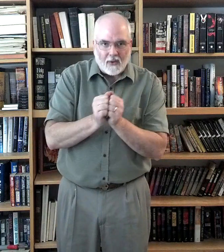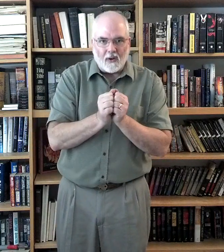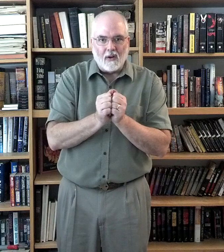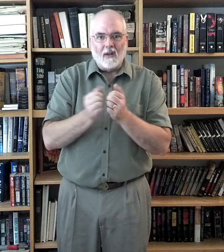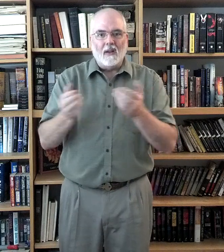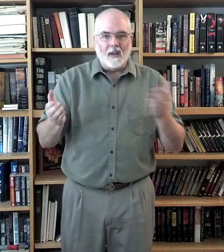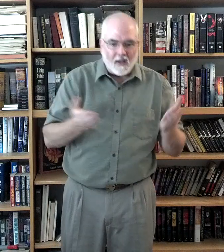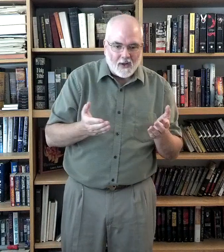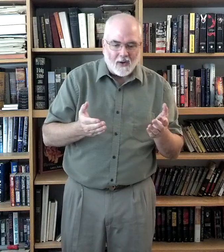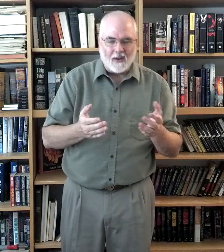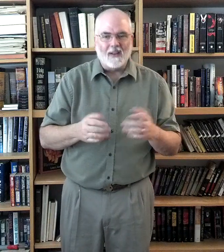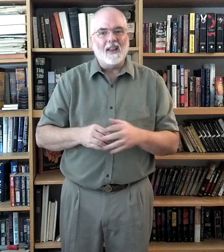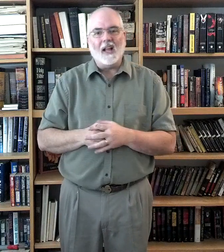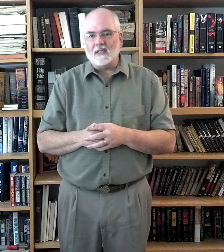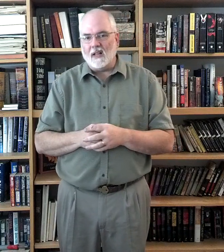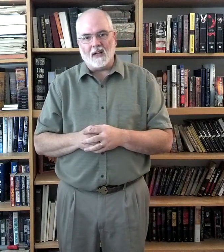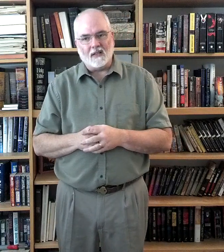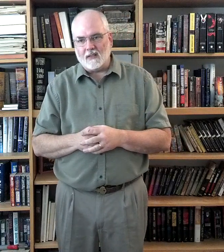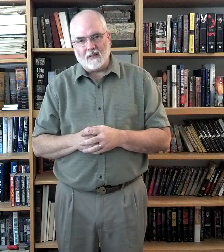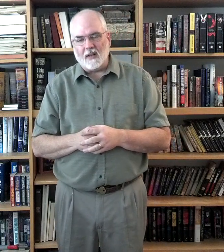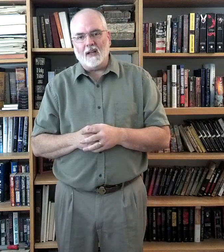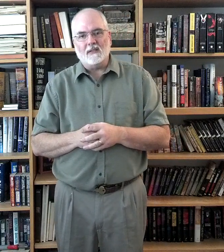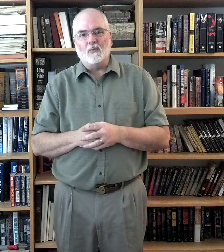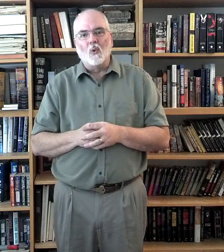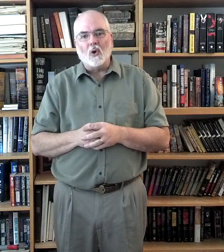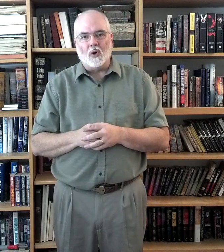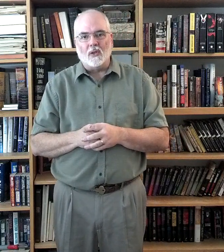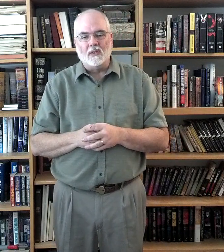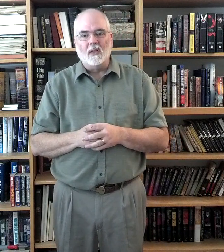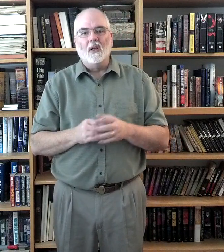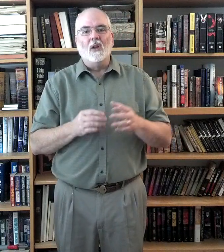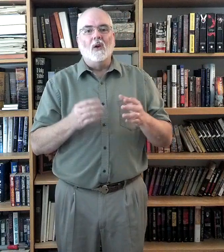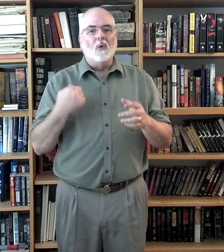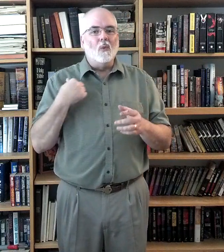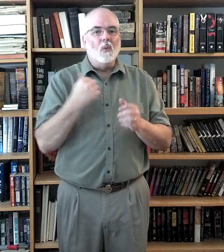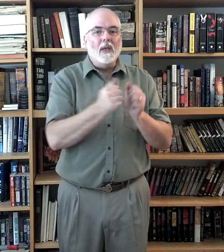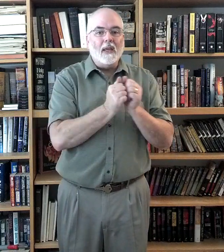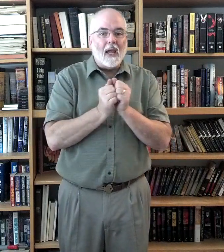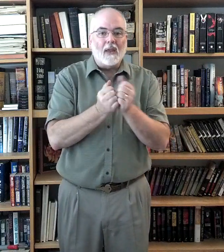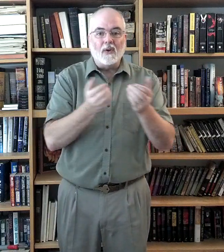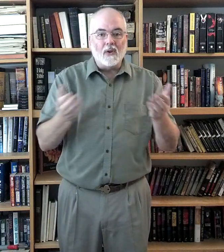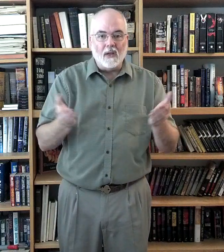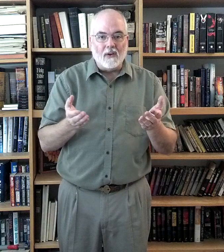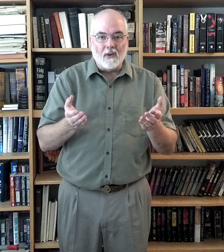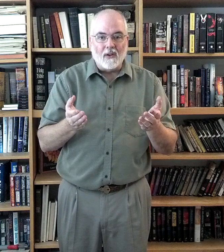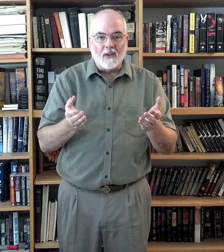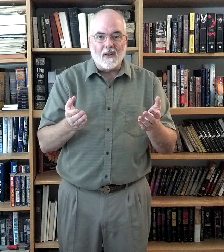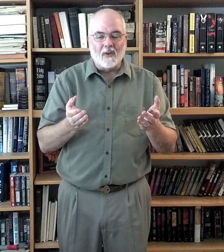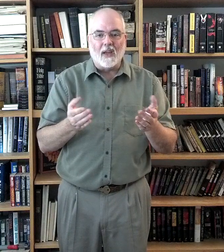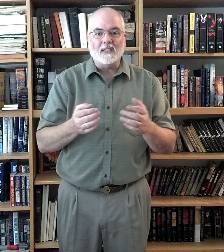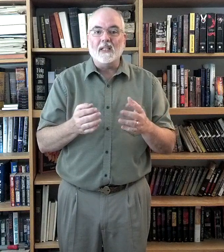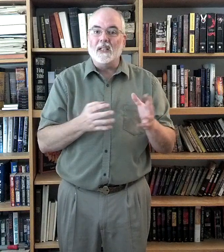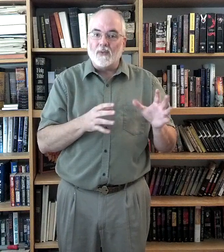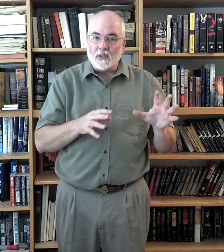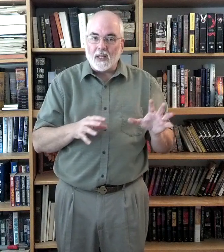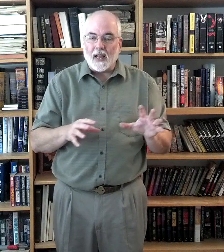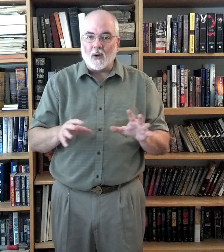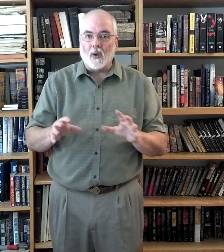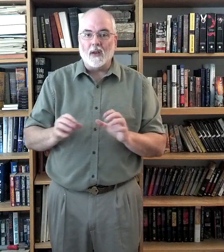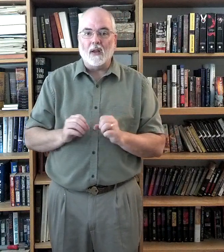here. That's not, that's words. We gather here. Okay, see the difference? They kind of run together.